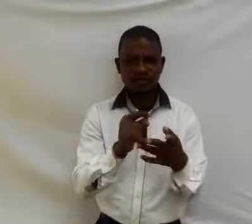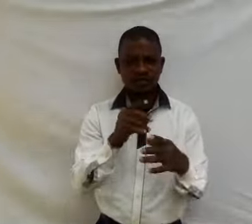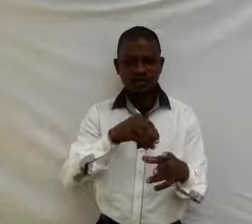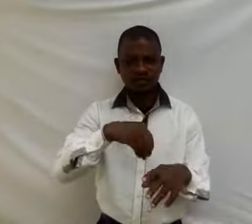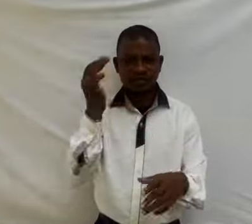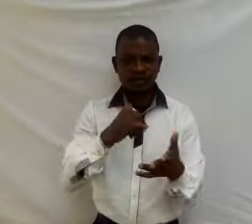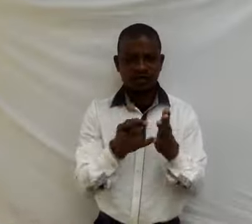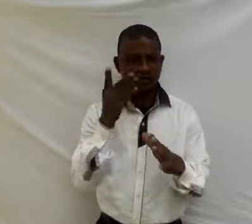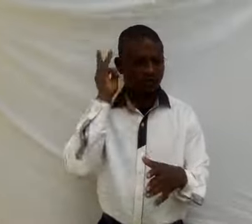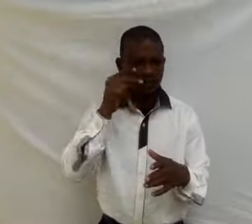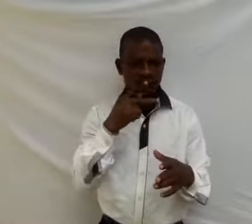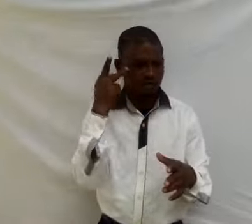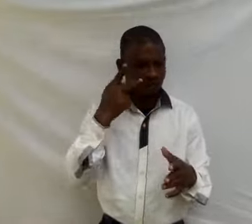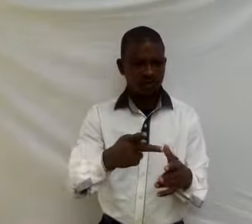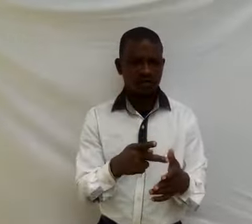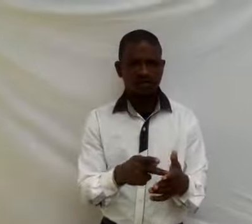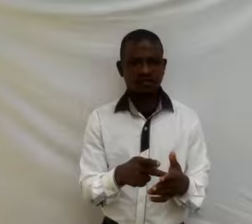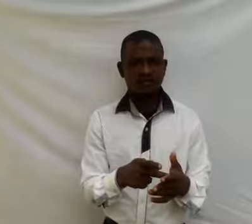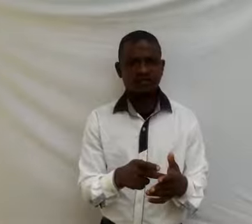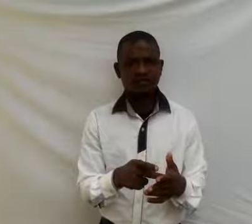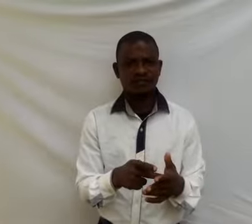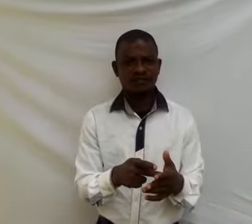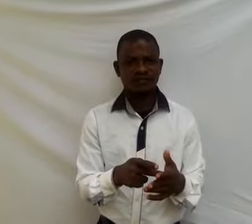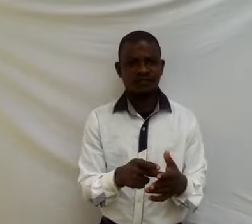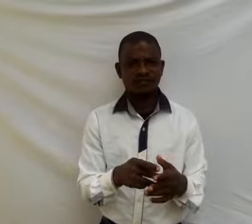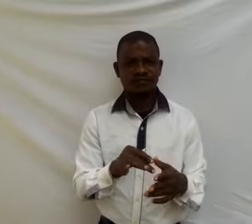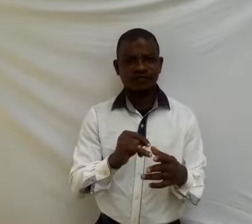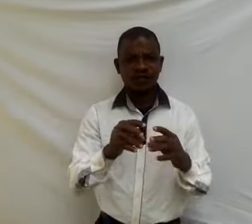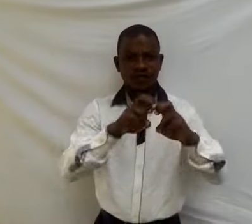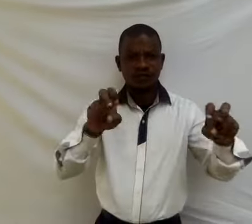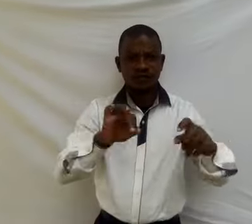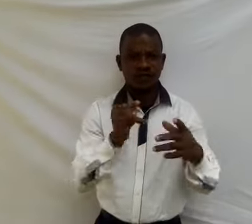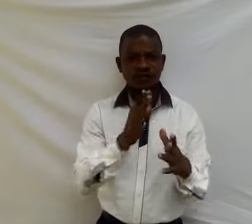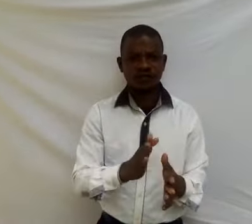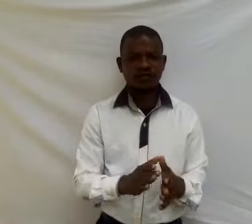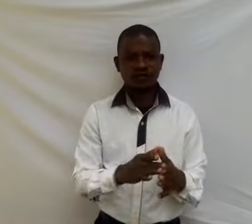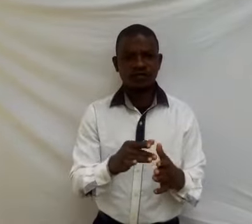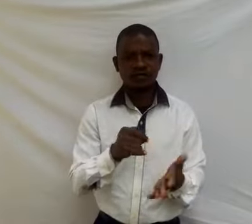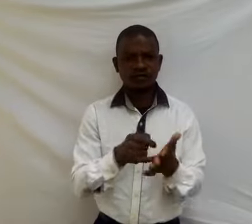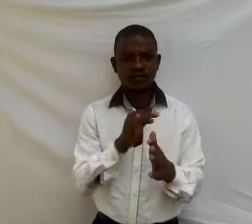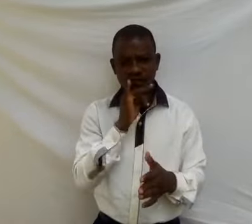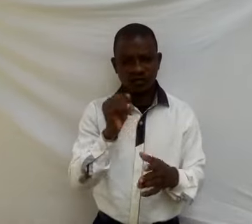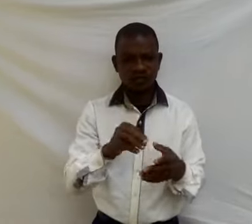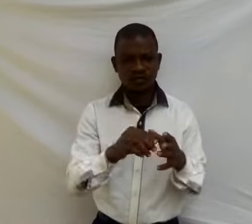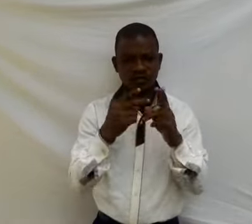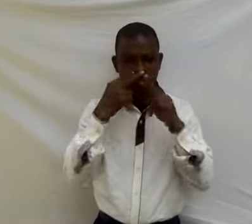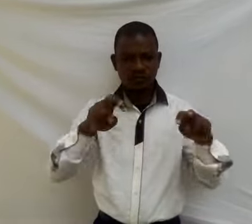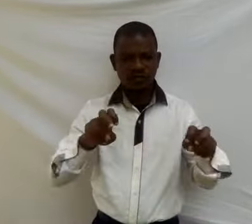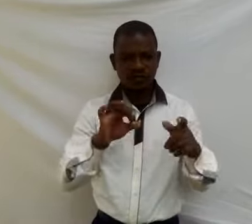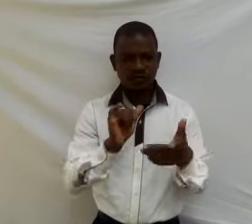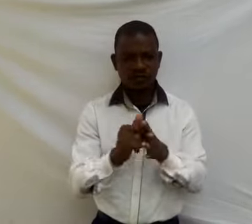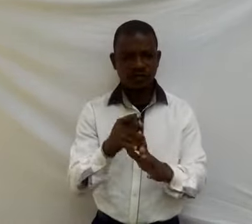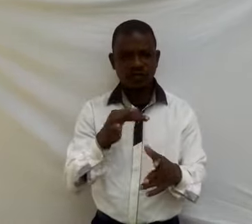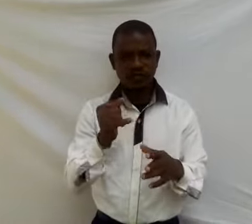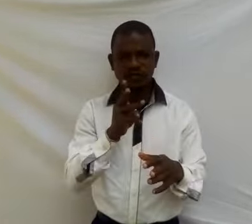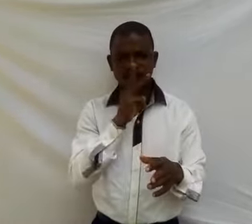observe? Observation. It is observed that as the water boils,